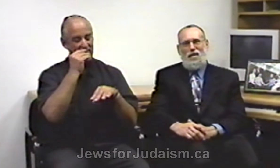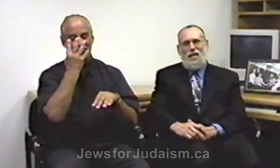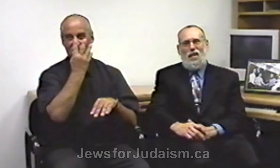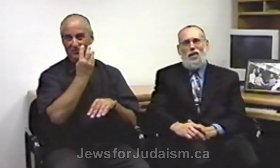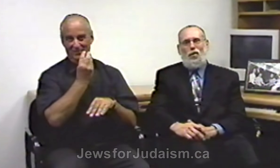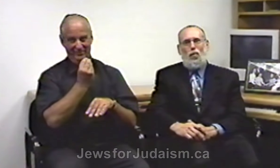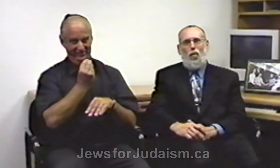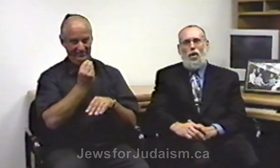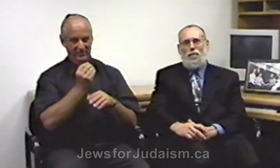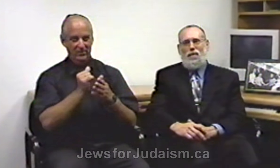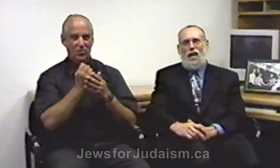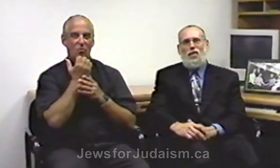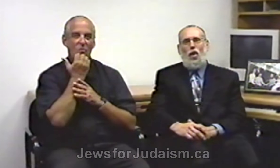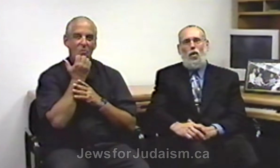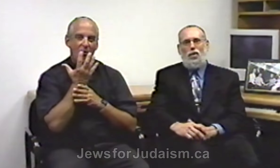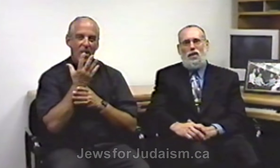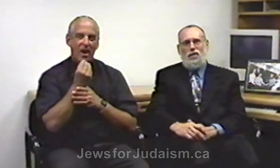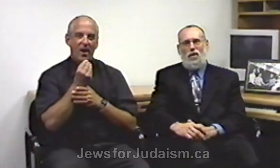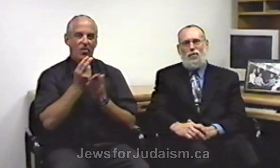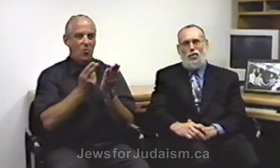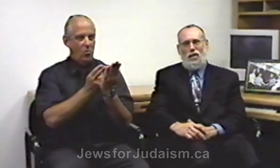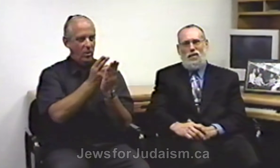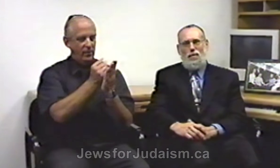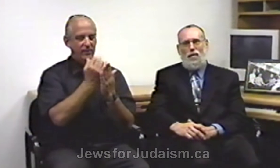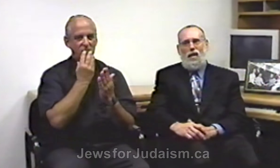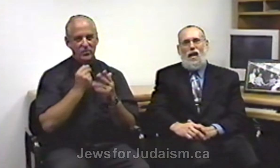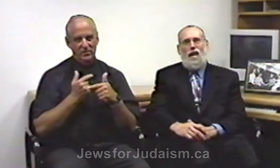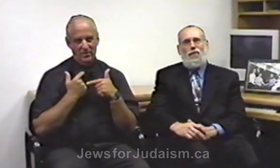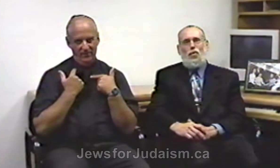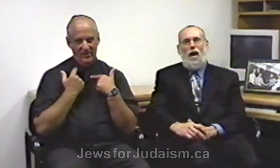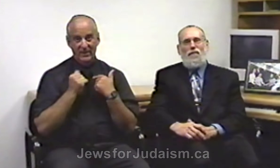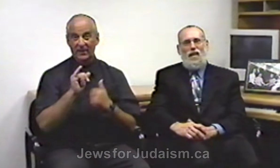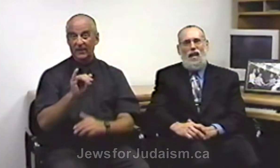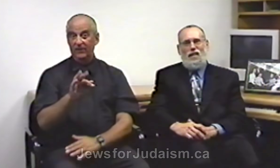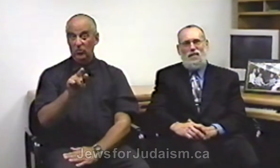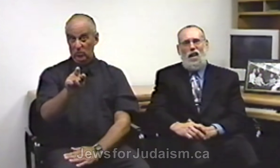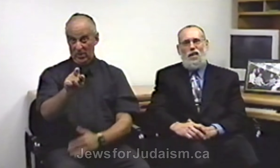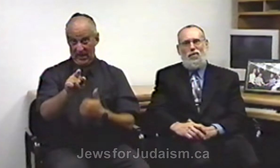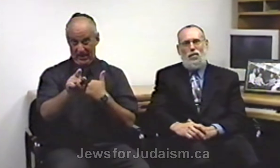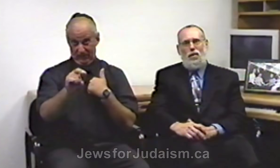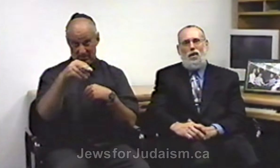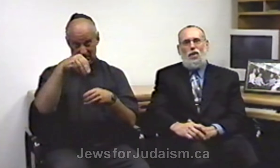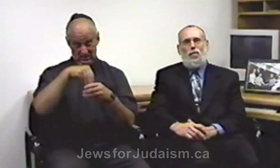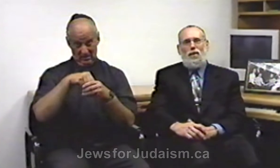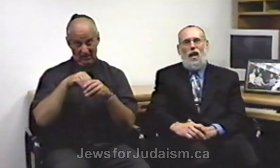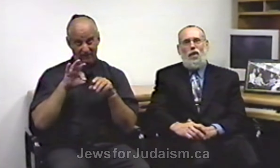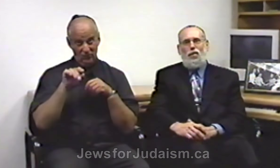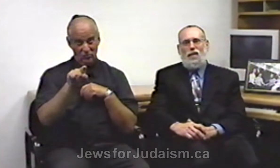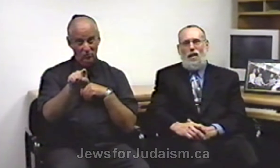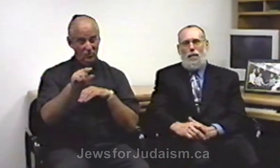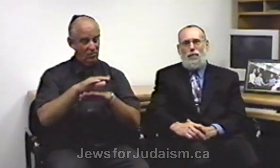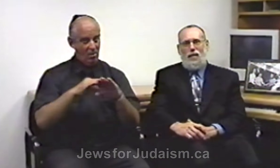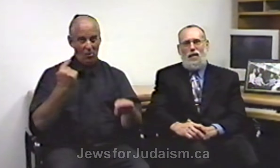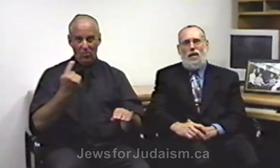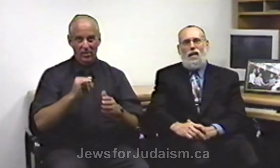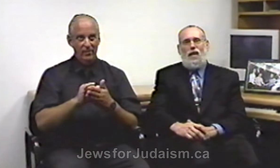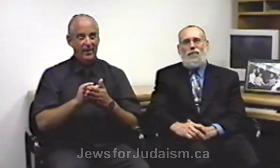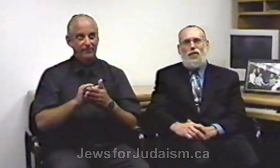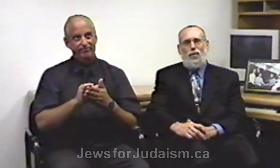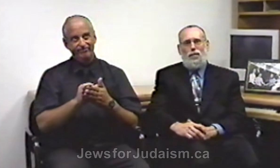the warmth and the holiness of Judaism and if you have that inside of you you will not only not be influenced